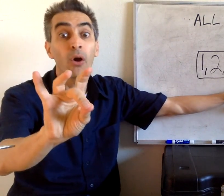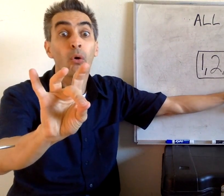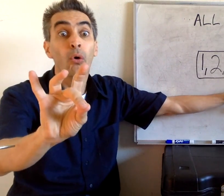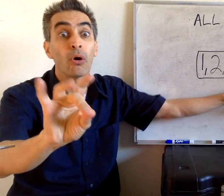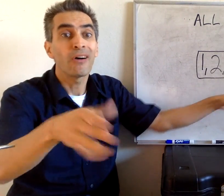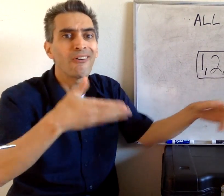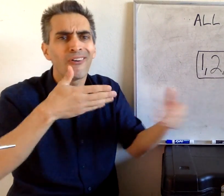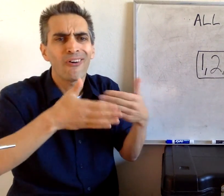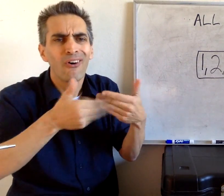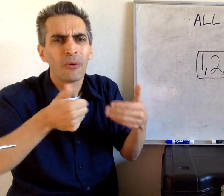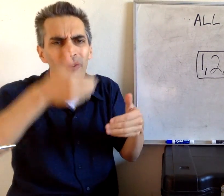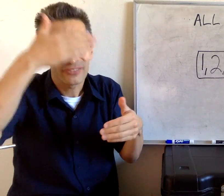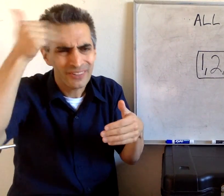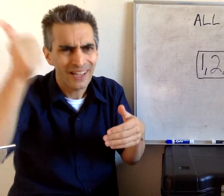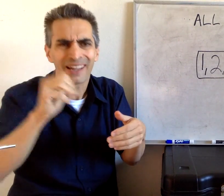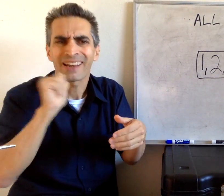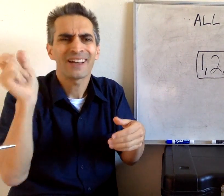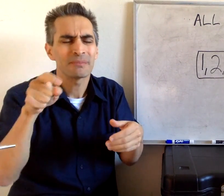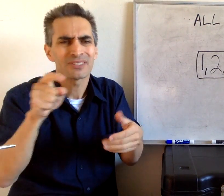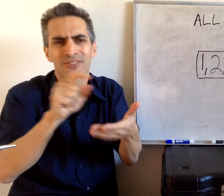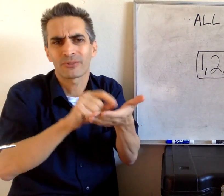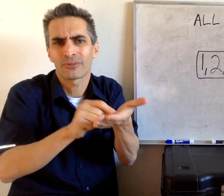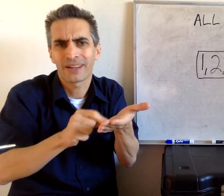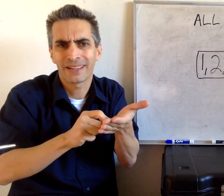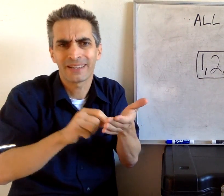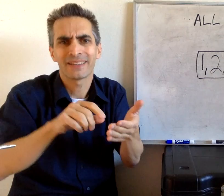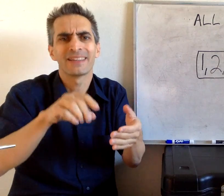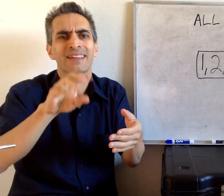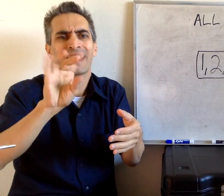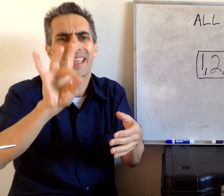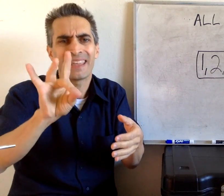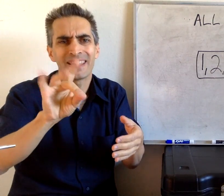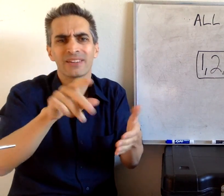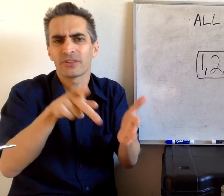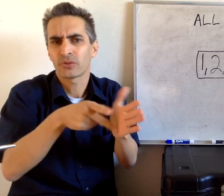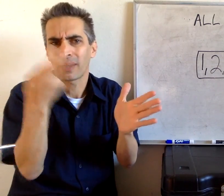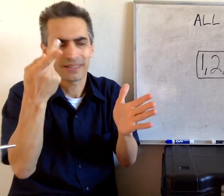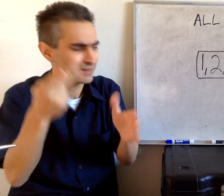Oh, I almost forgot. We don't have to write 8 twice.